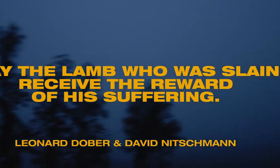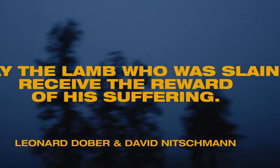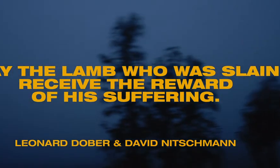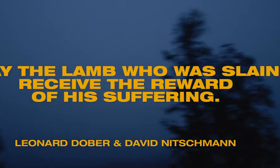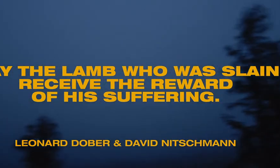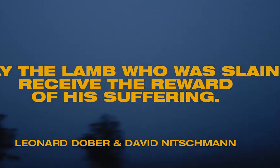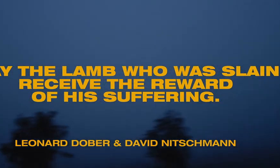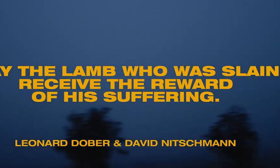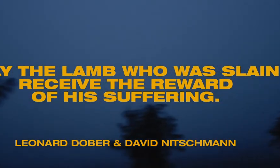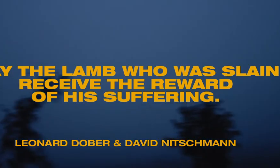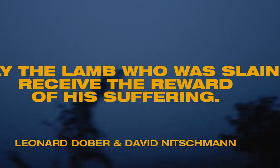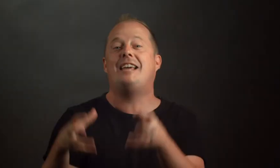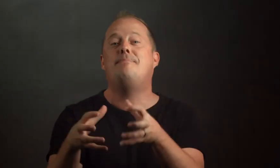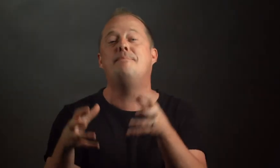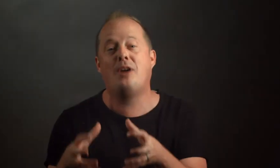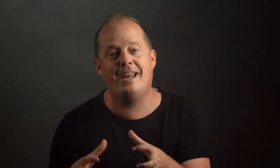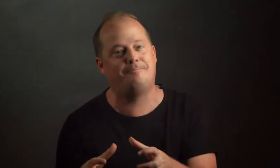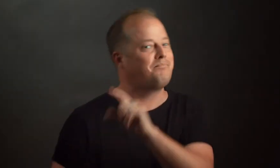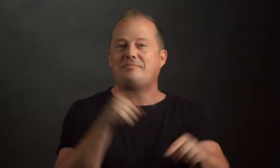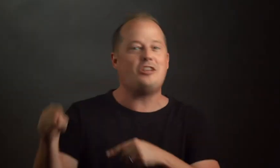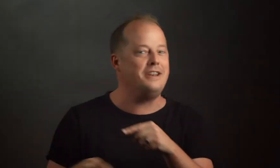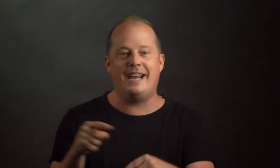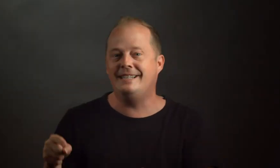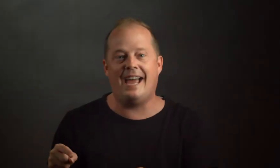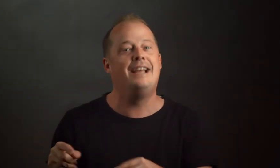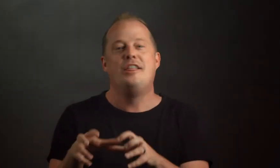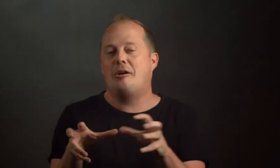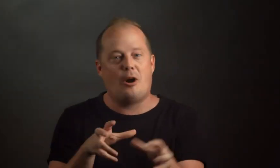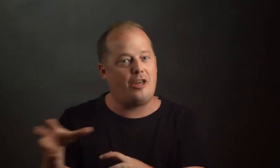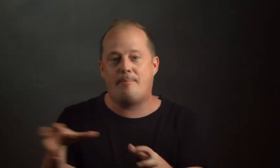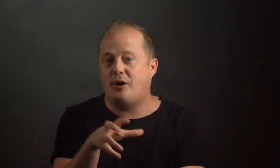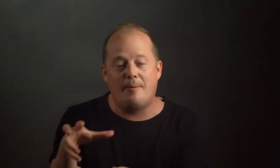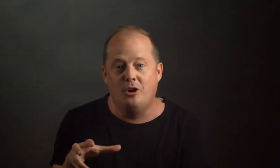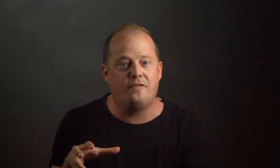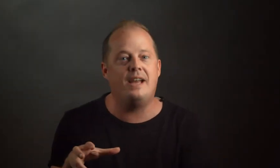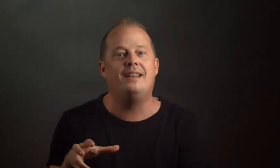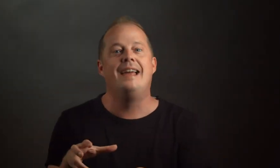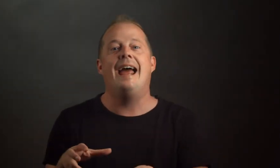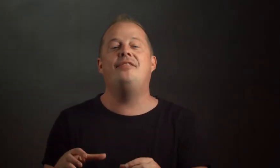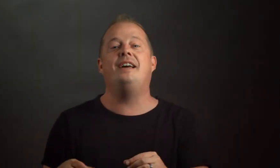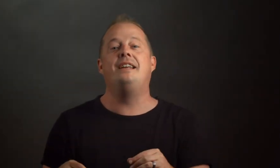his suffering so the context there is they've been praying night and day they were part of that prayer movement and then